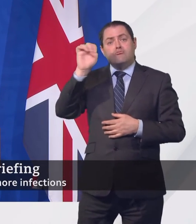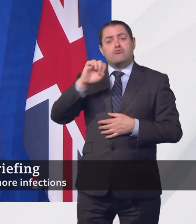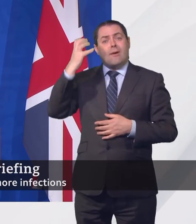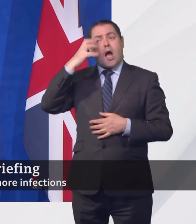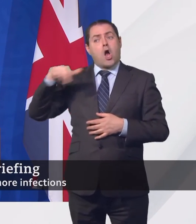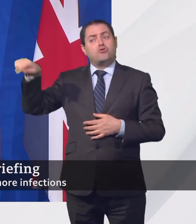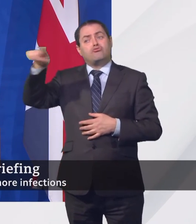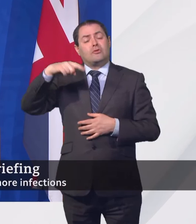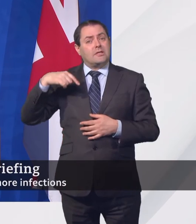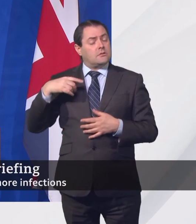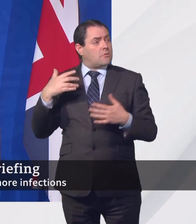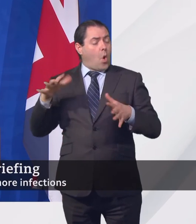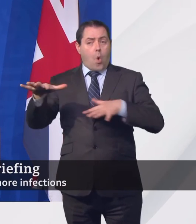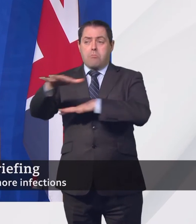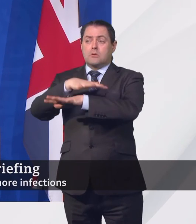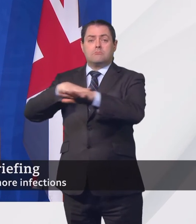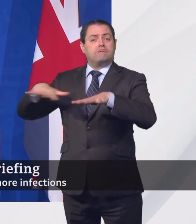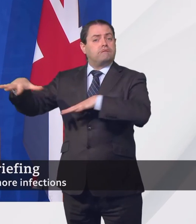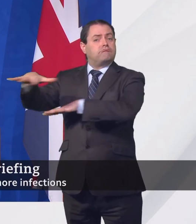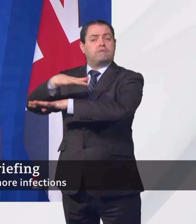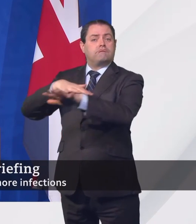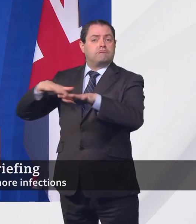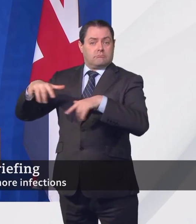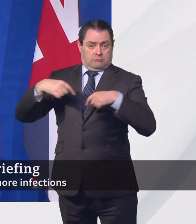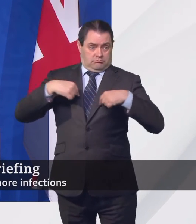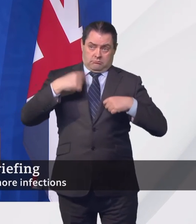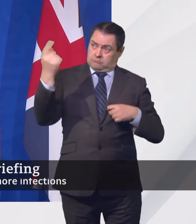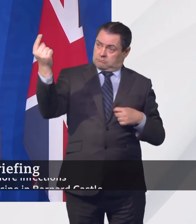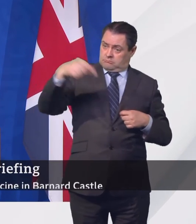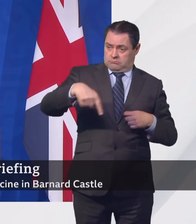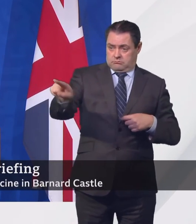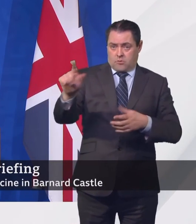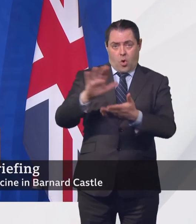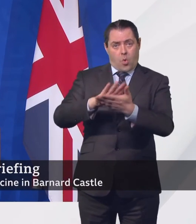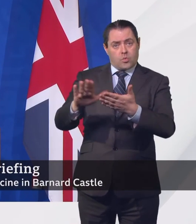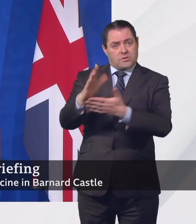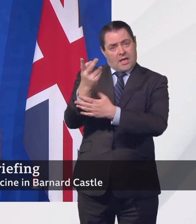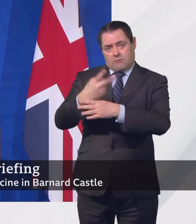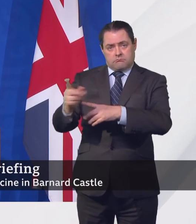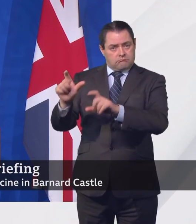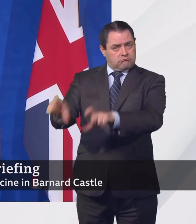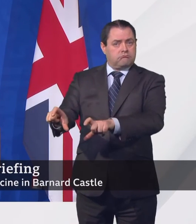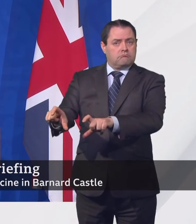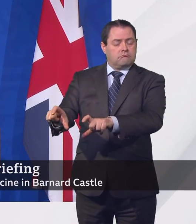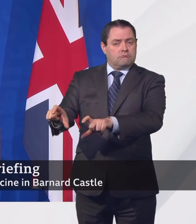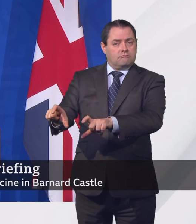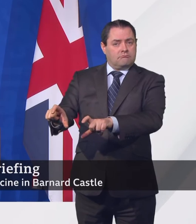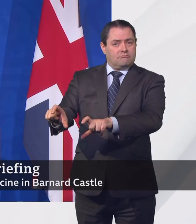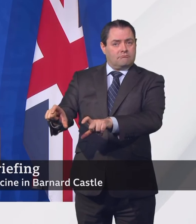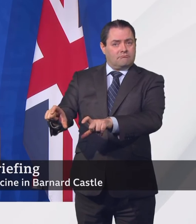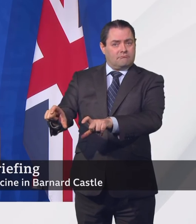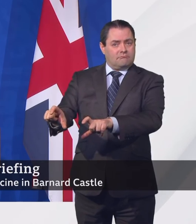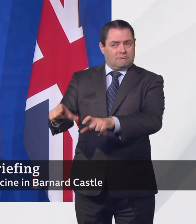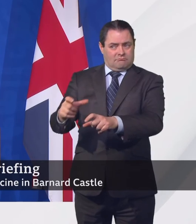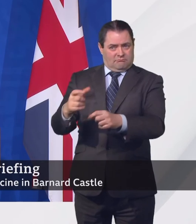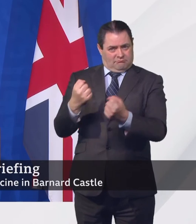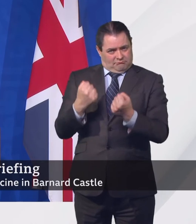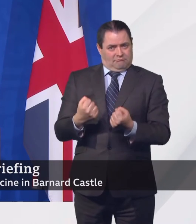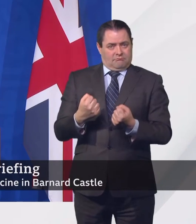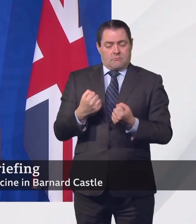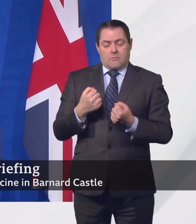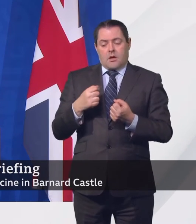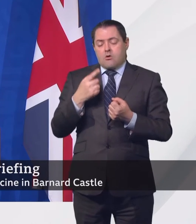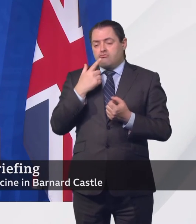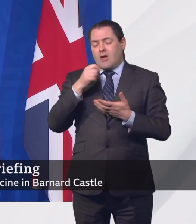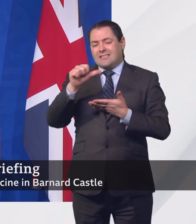many European countries don't even have the hotel quarantine of the kind that we have in the UK. And there are 35 countries